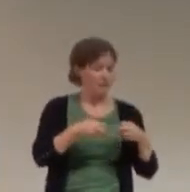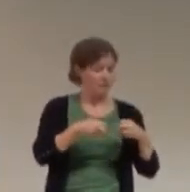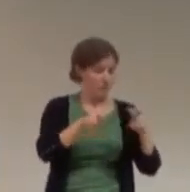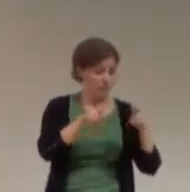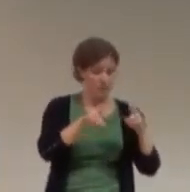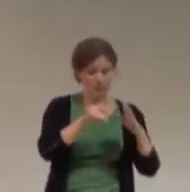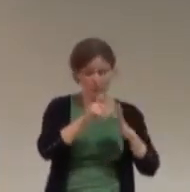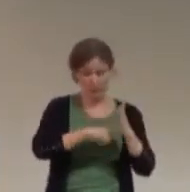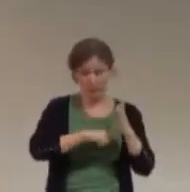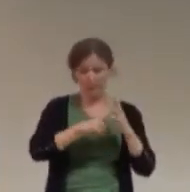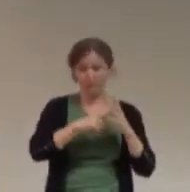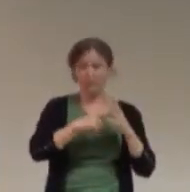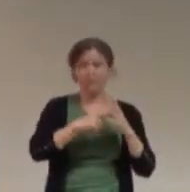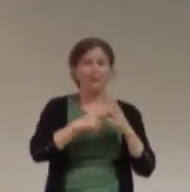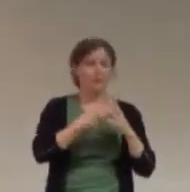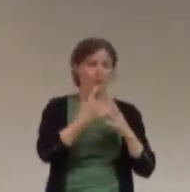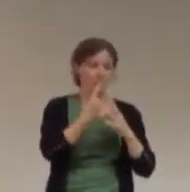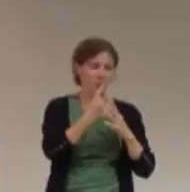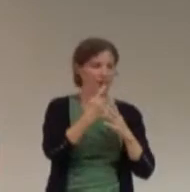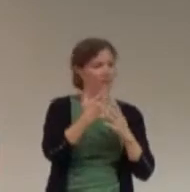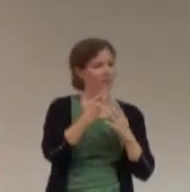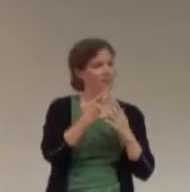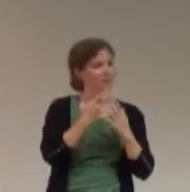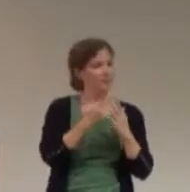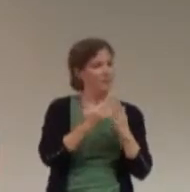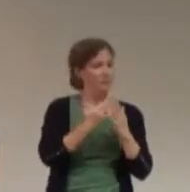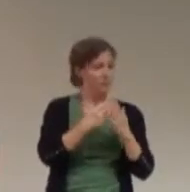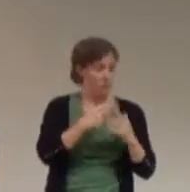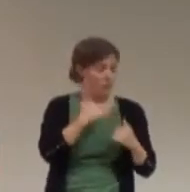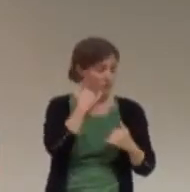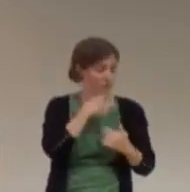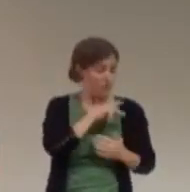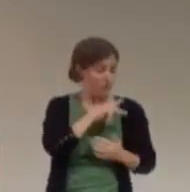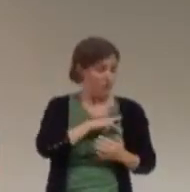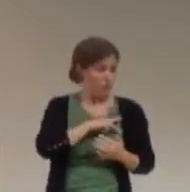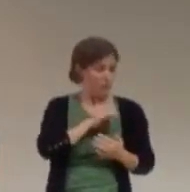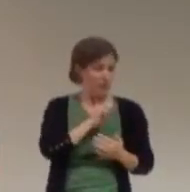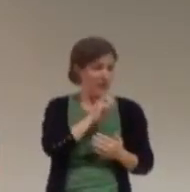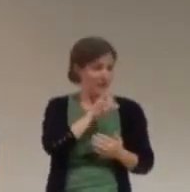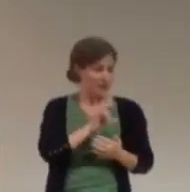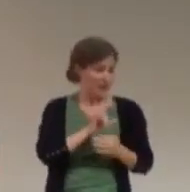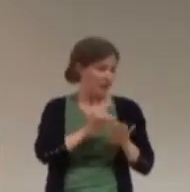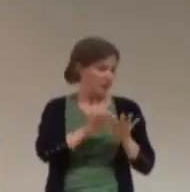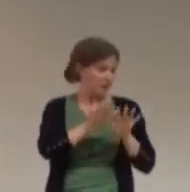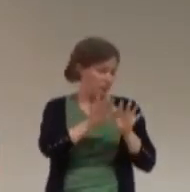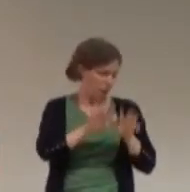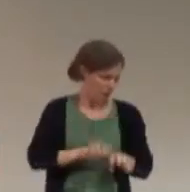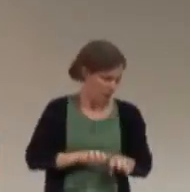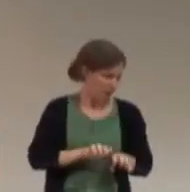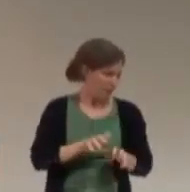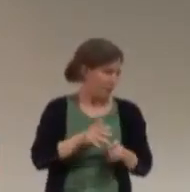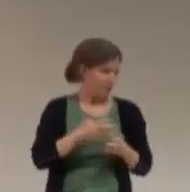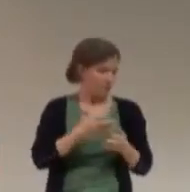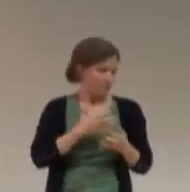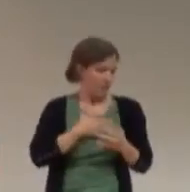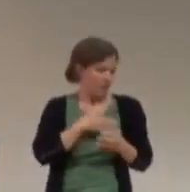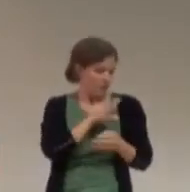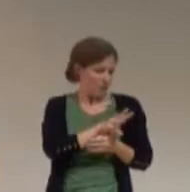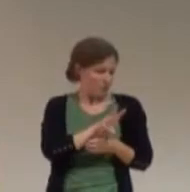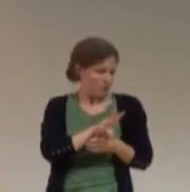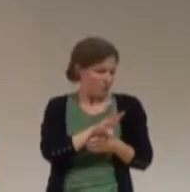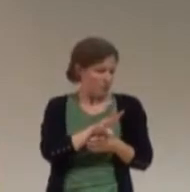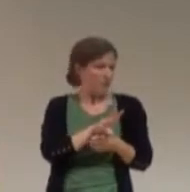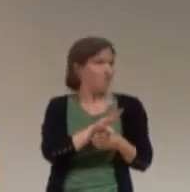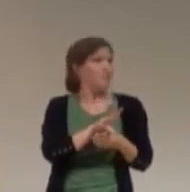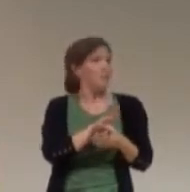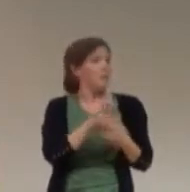um, one form of interaction that I learned about. So writing a personal essay on your own web space or in a small space, uh, the advantages